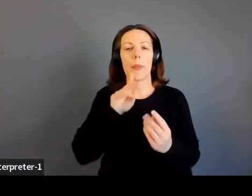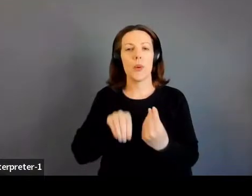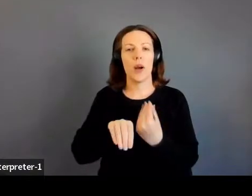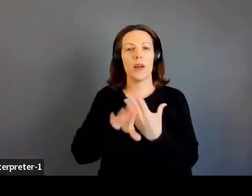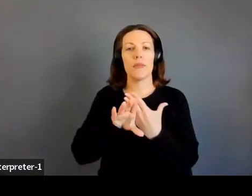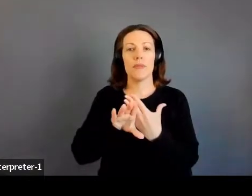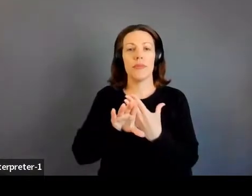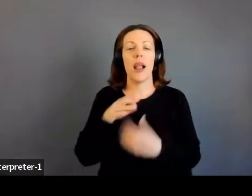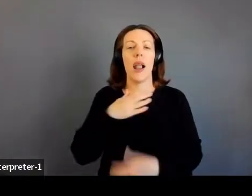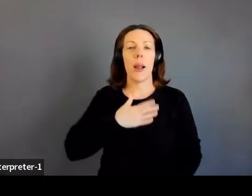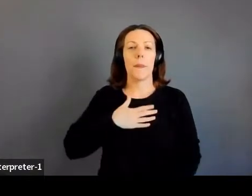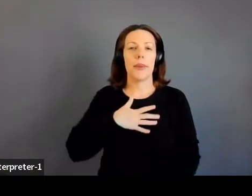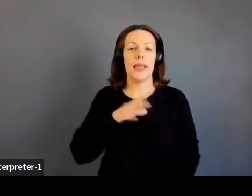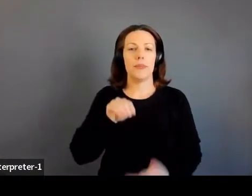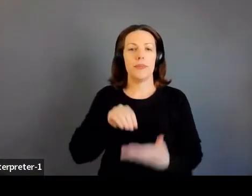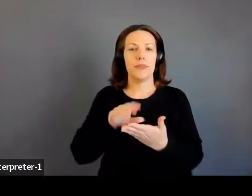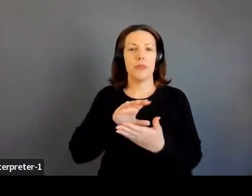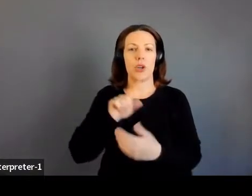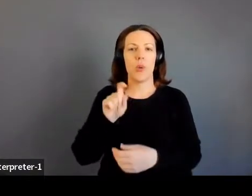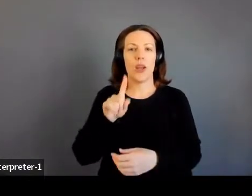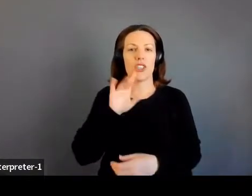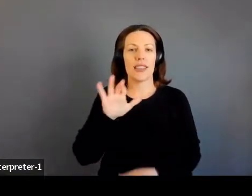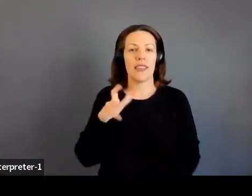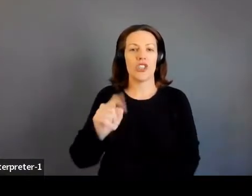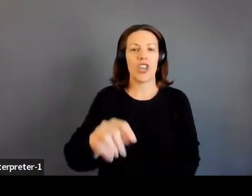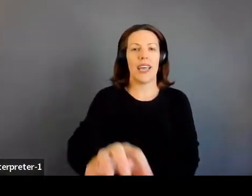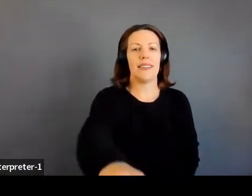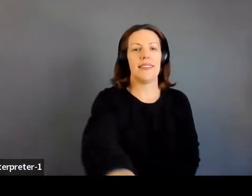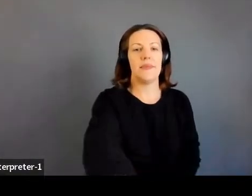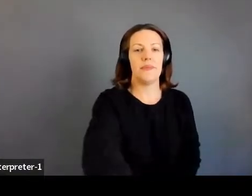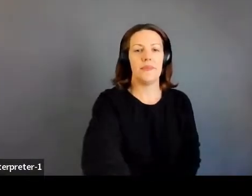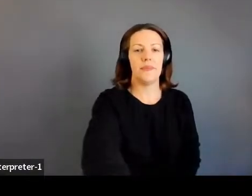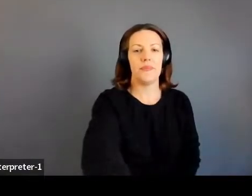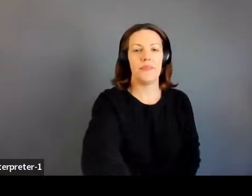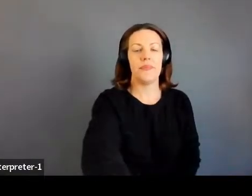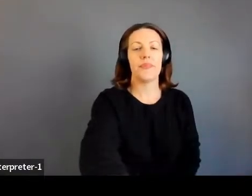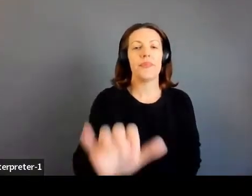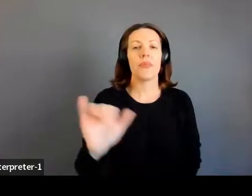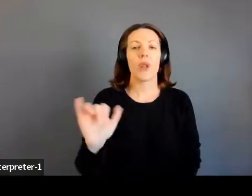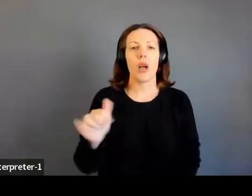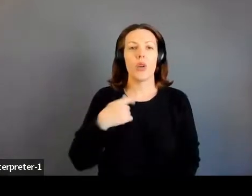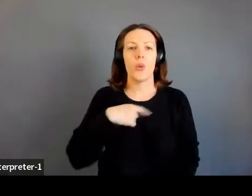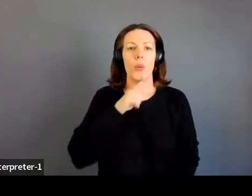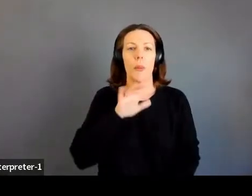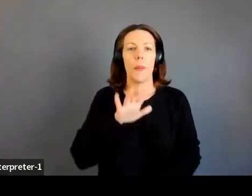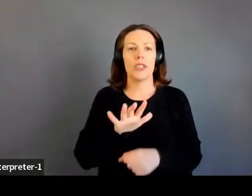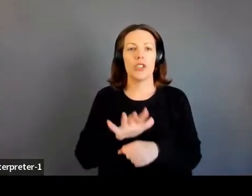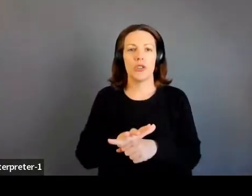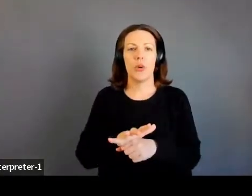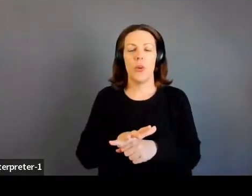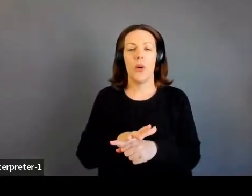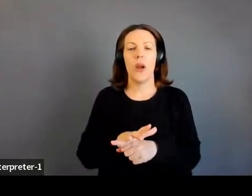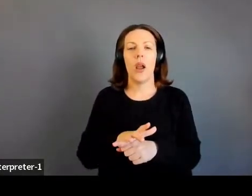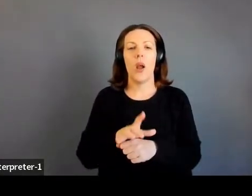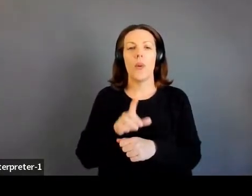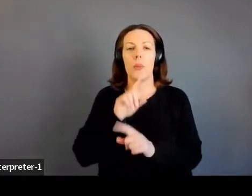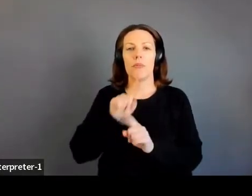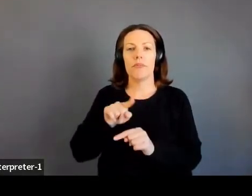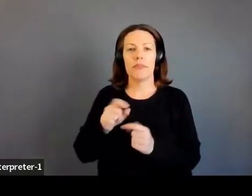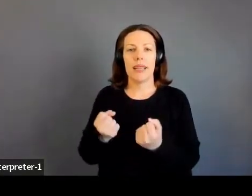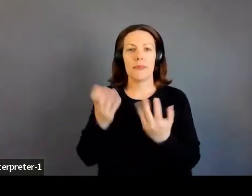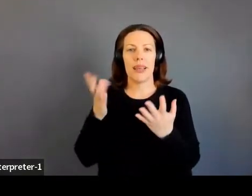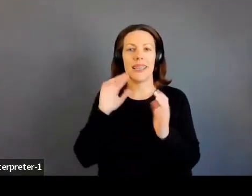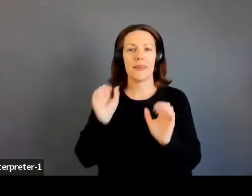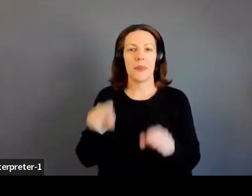participants, please place your questions in the chat, and we will also ensure that as many of those questions as we can reach today, we